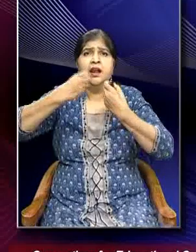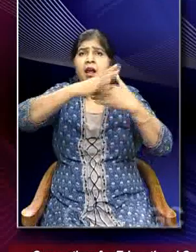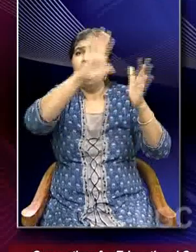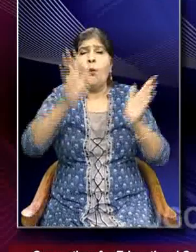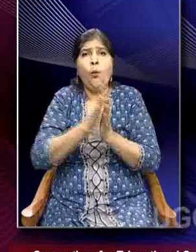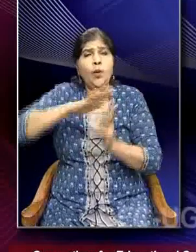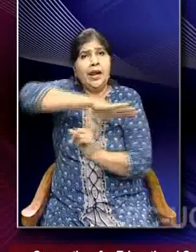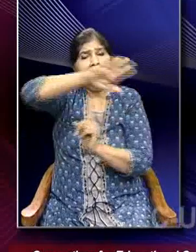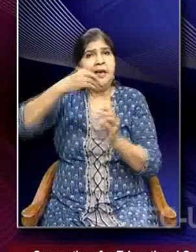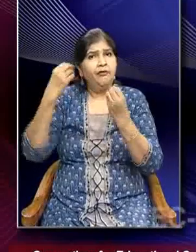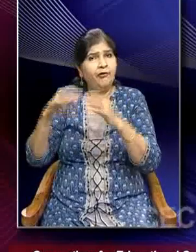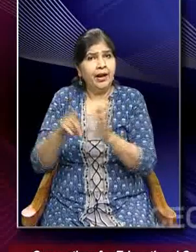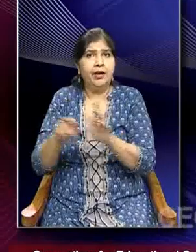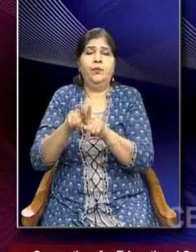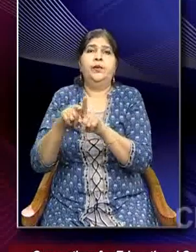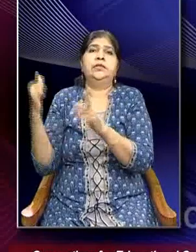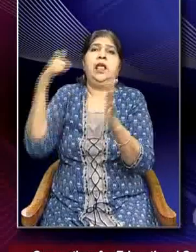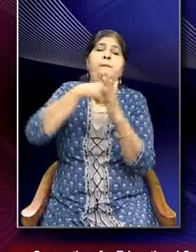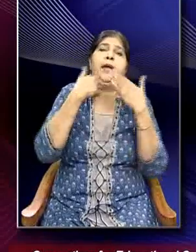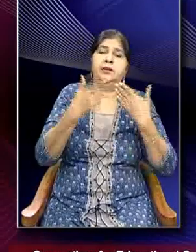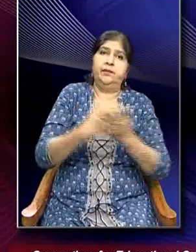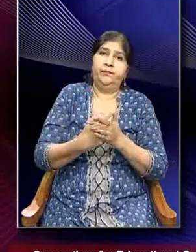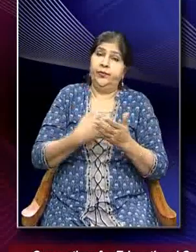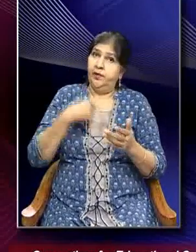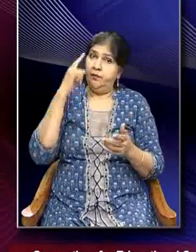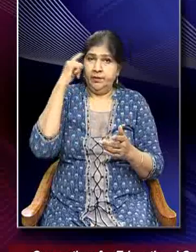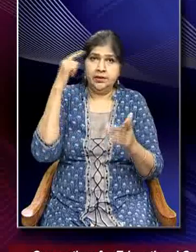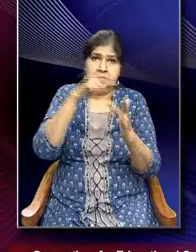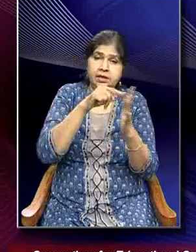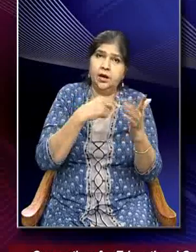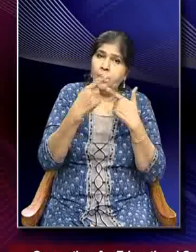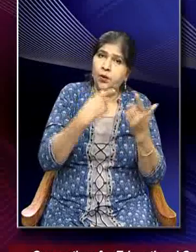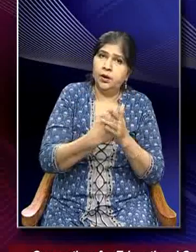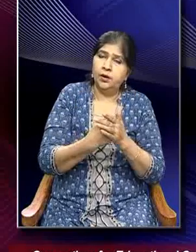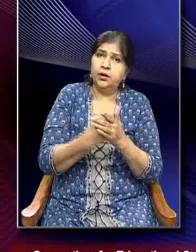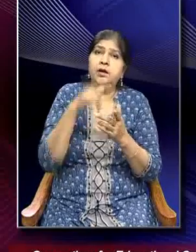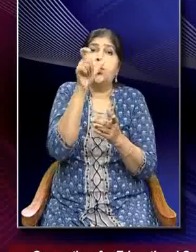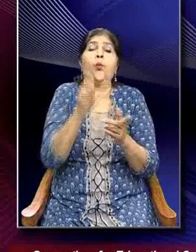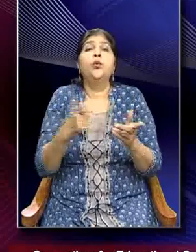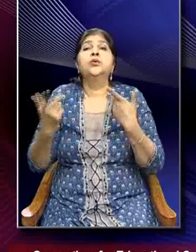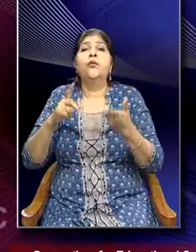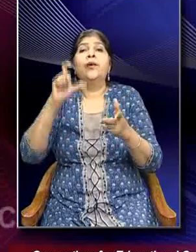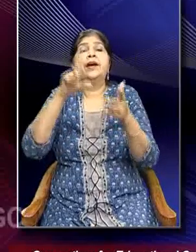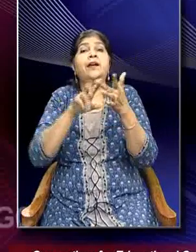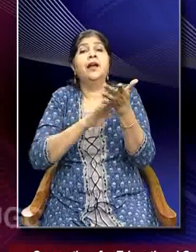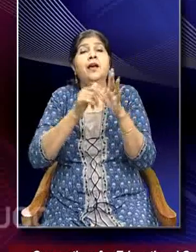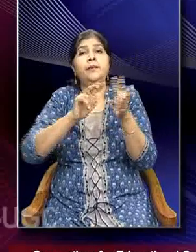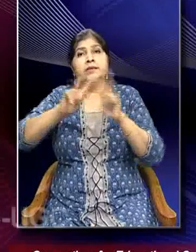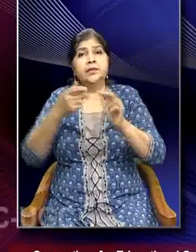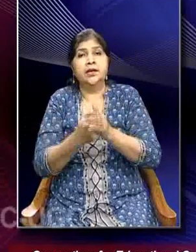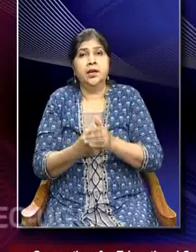change that we do that we must take into account as we talk about causes of climate change is that of